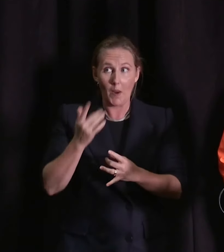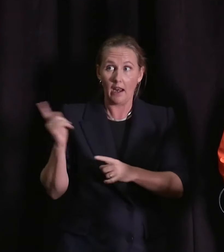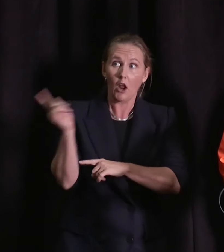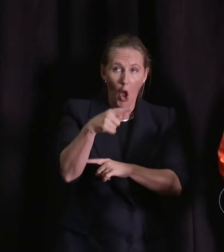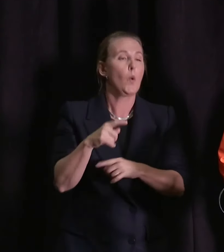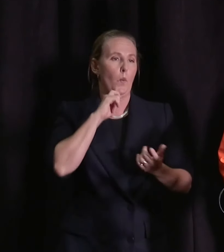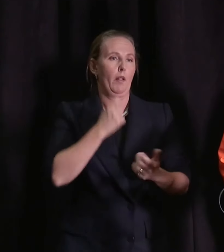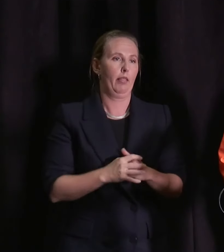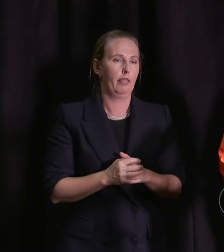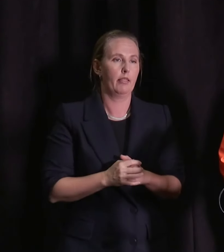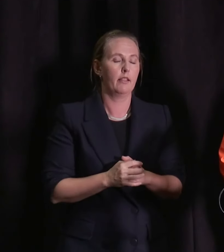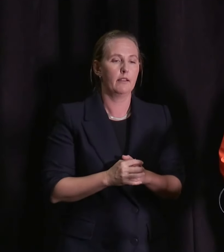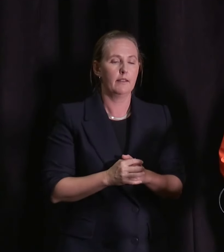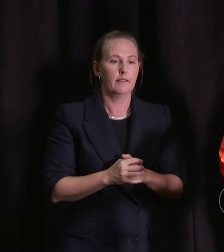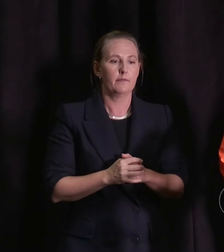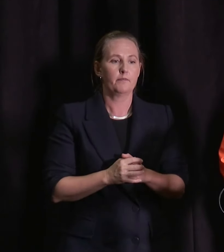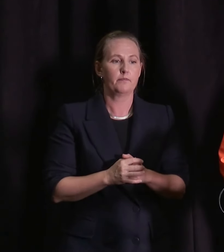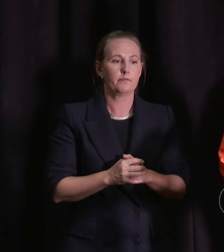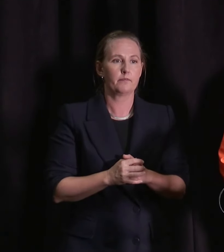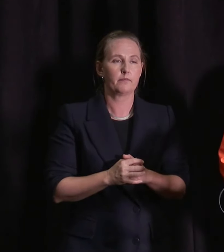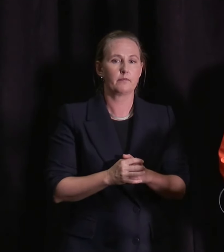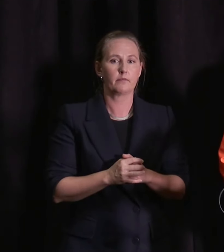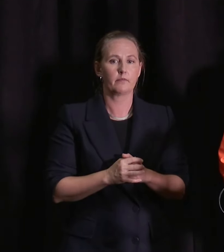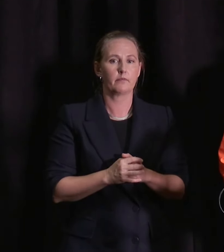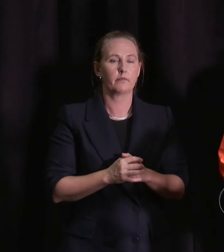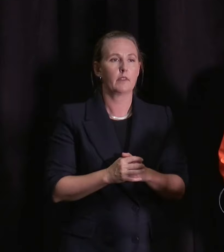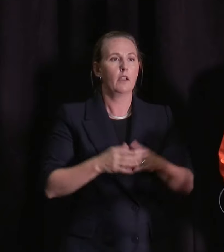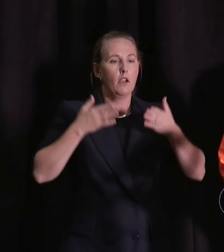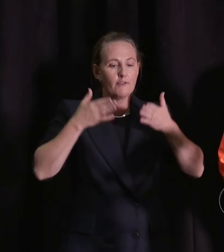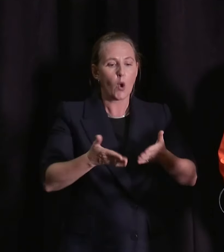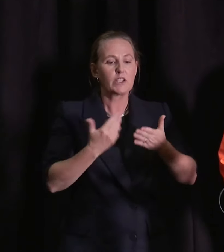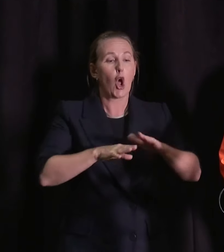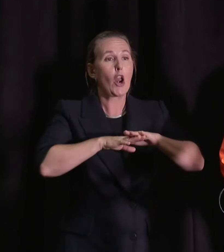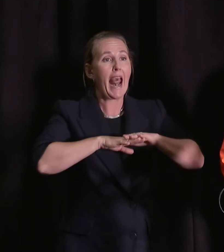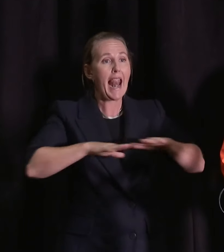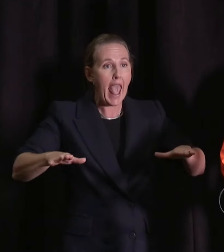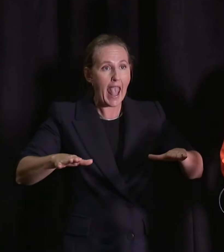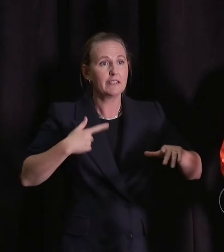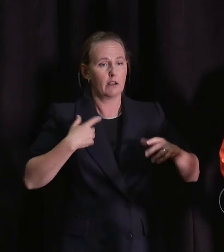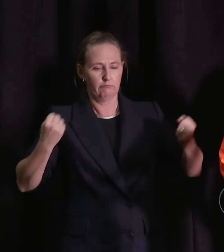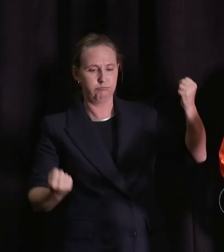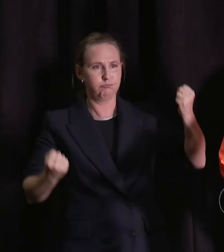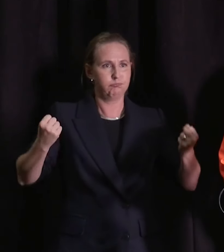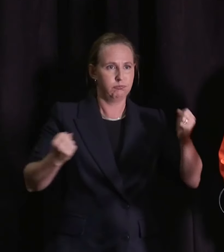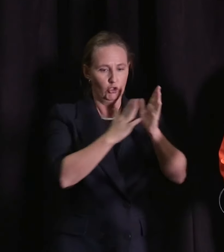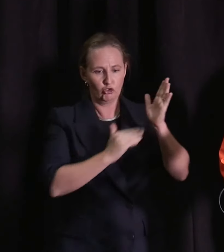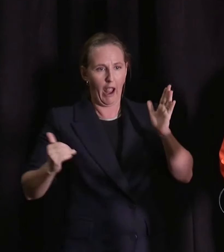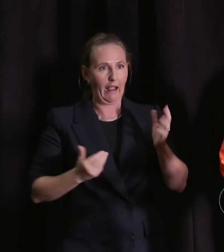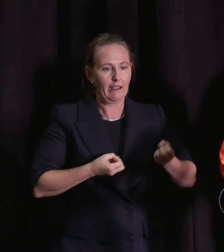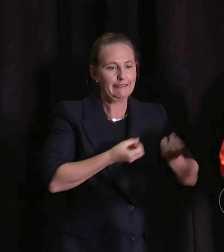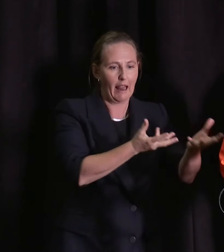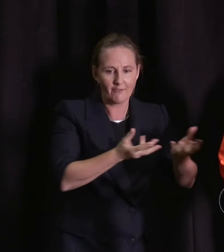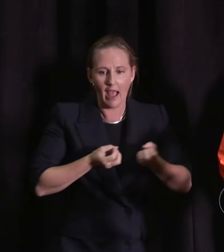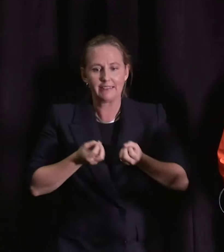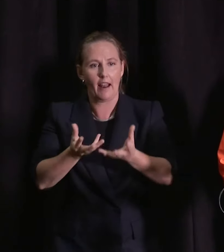Force are providing a lot of land support at the moment so they've got their large vehicles out there helping with the evacuation, helping to move supplies around